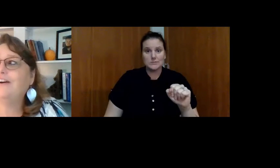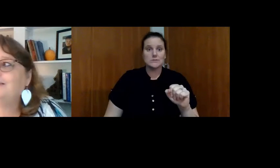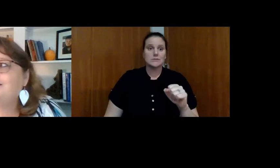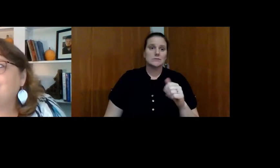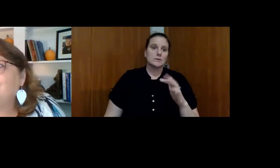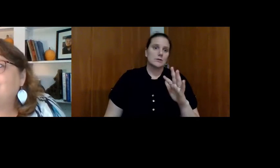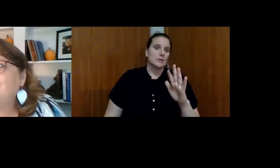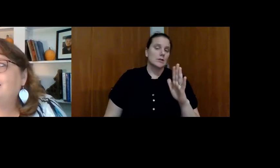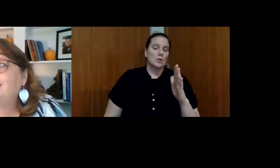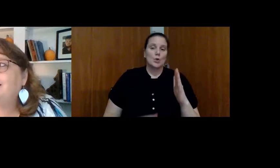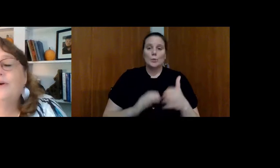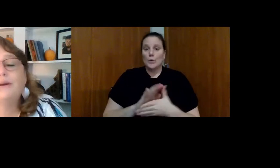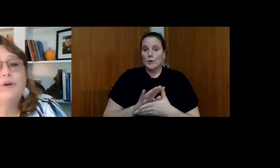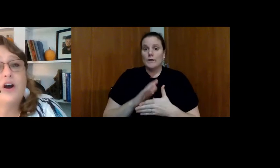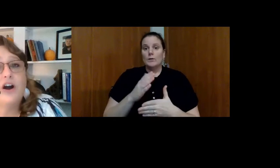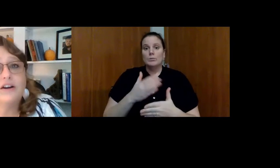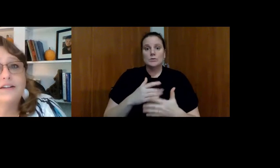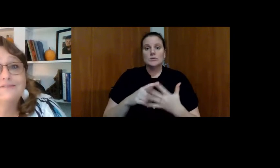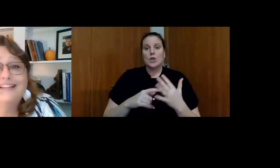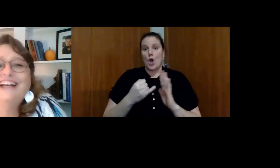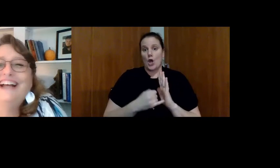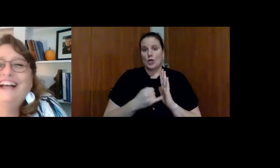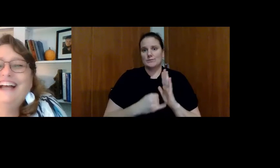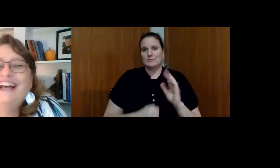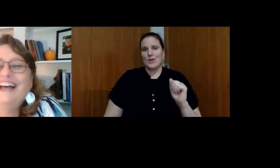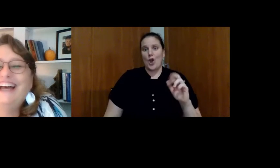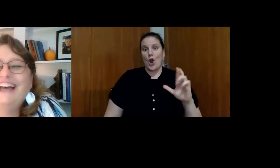music, art. Oh, I put arc.